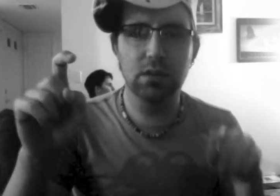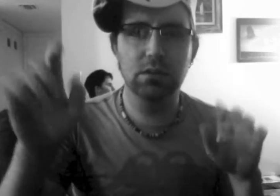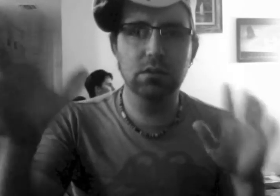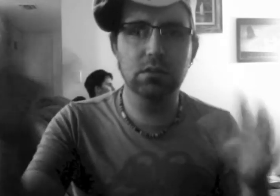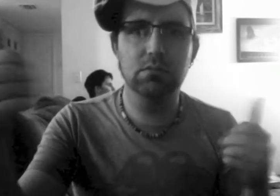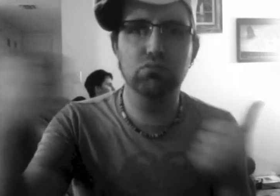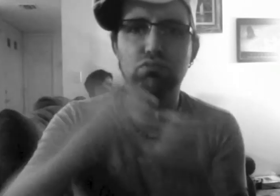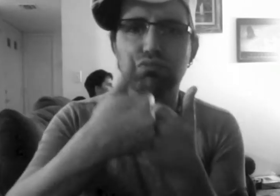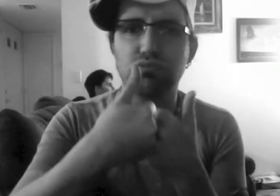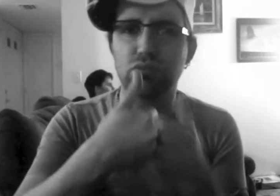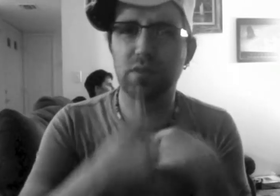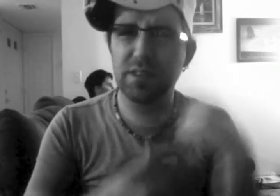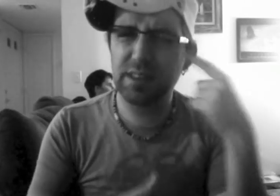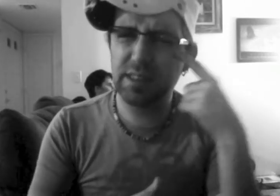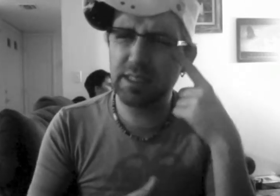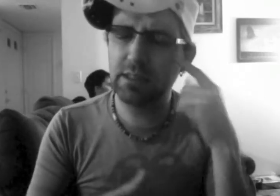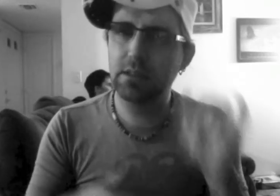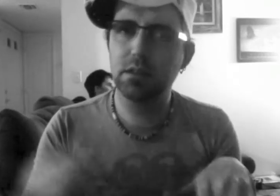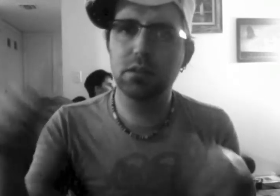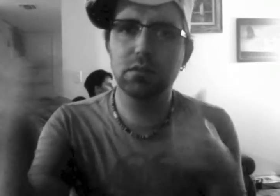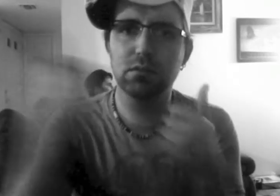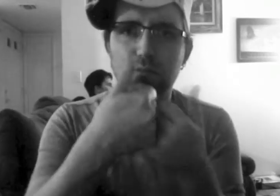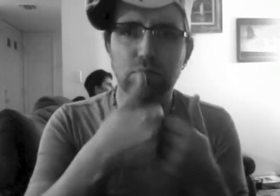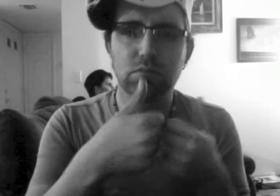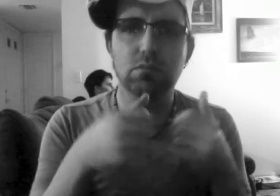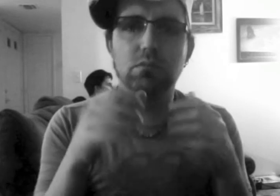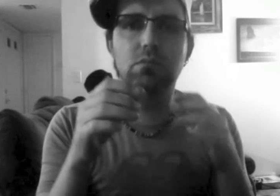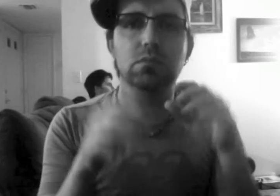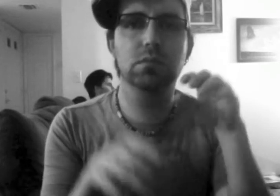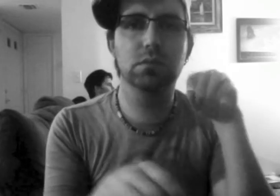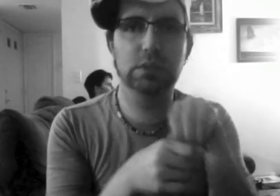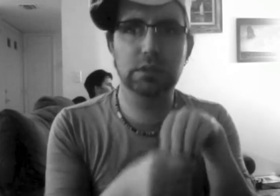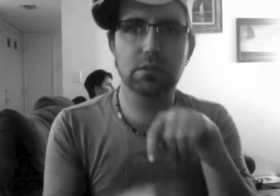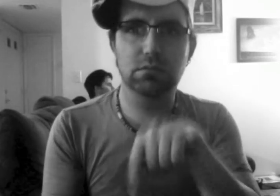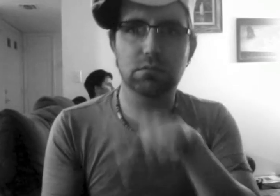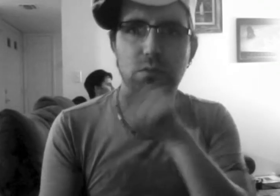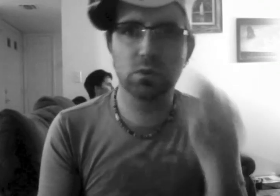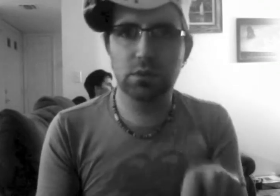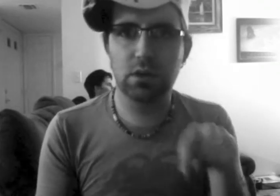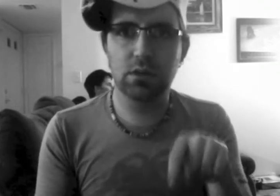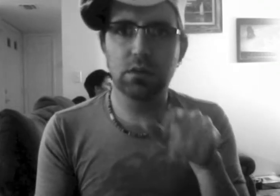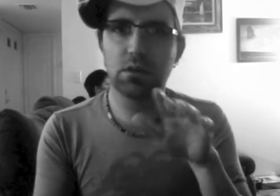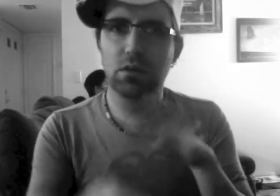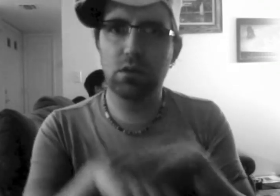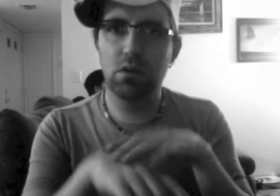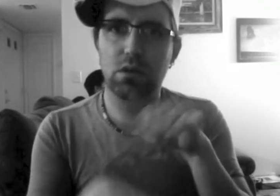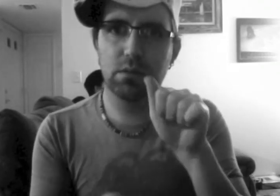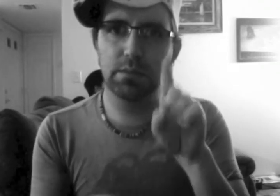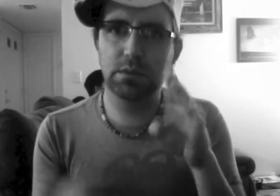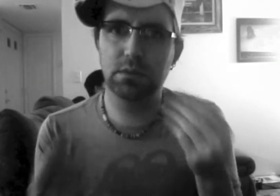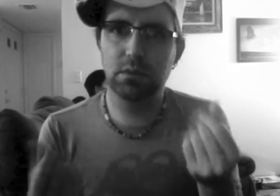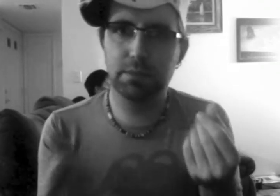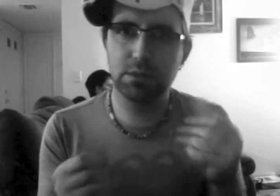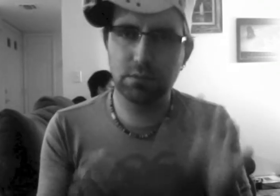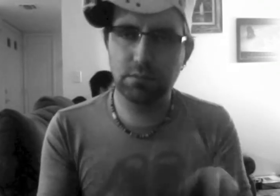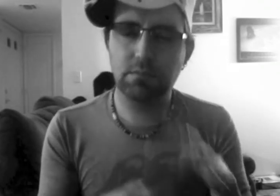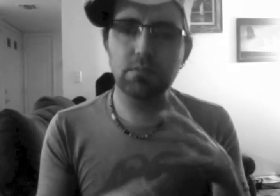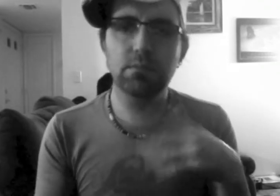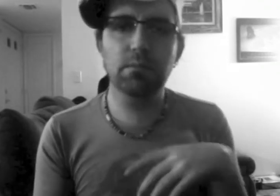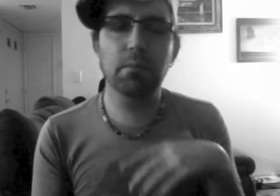Riviera. Grant must prove his innocence by trapping down the real burglar. A wealthy American, played by Kelly, is a sitting duck with the kind of